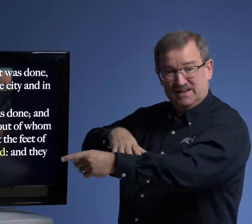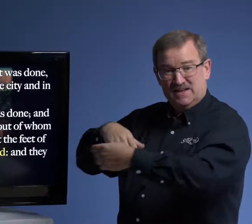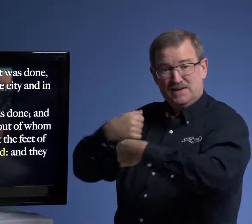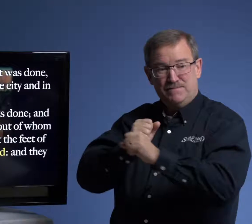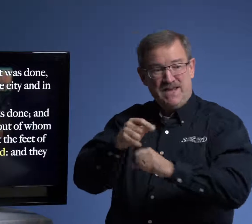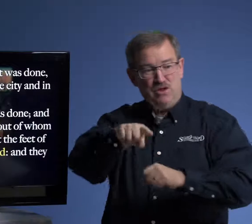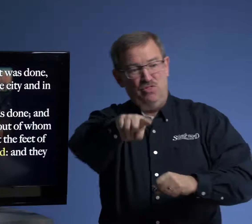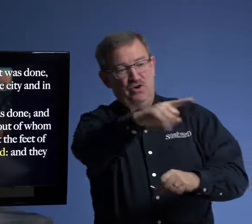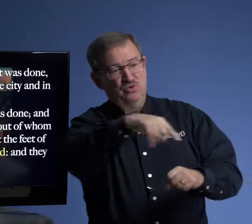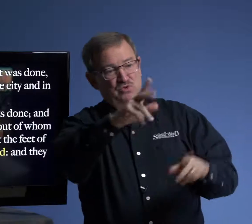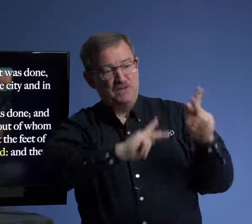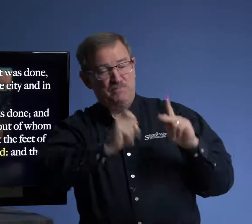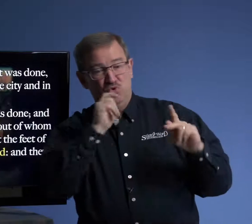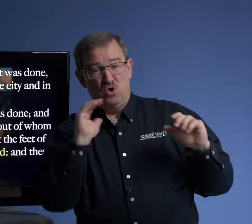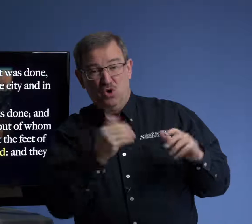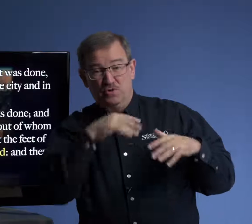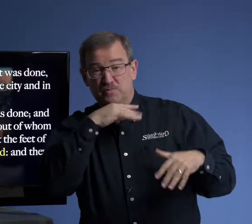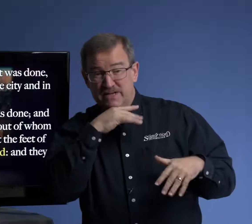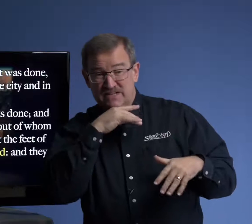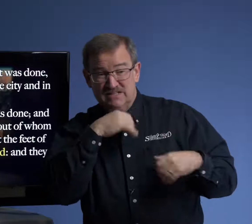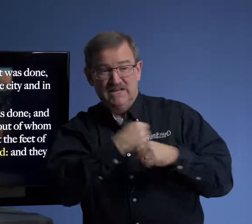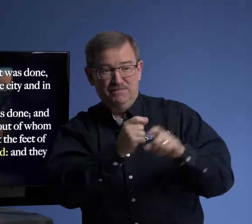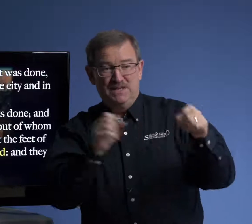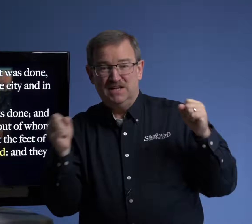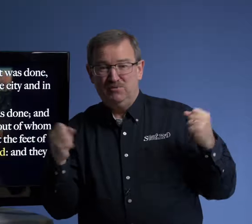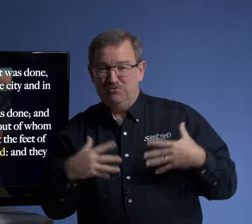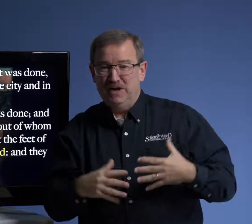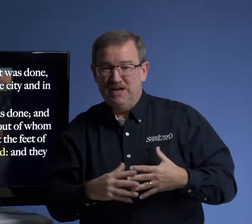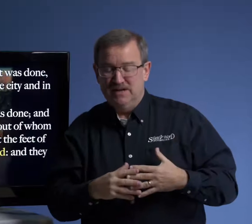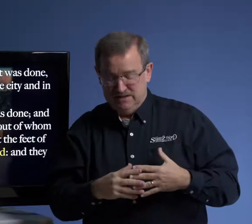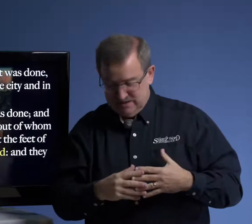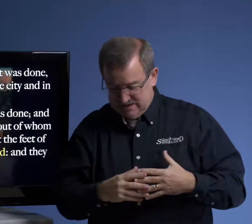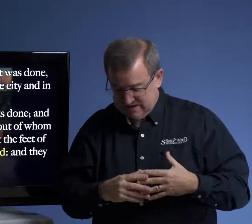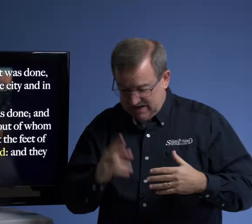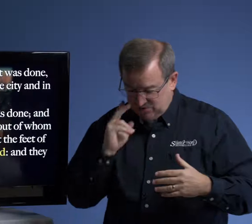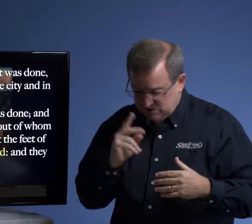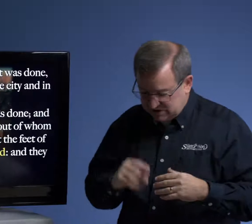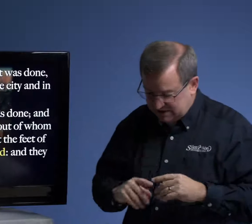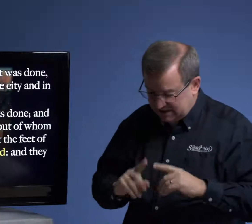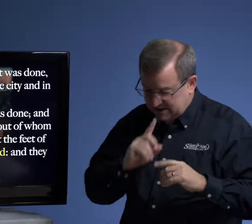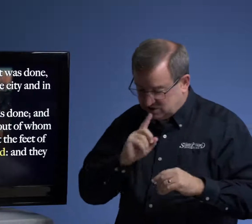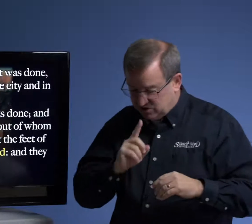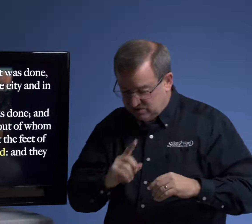made those people who owned the pigs. It made them afraid. I want you to see it. It's true.